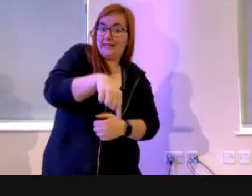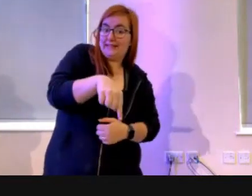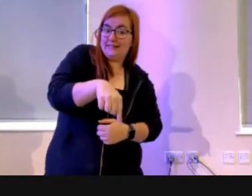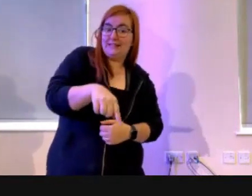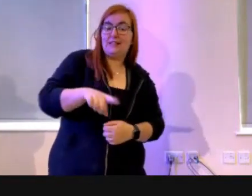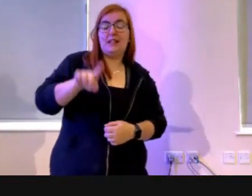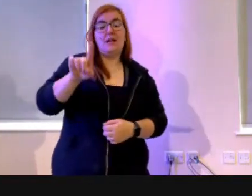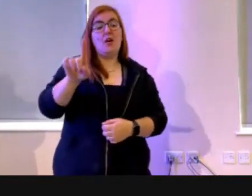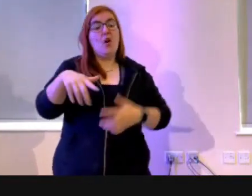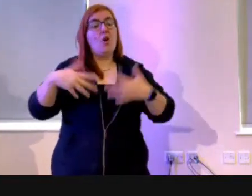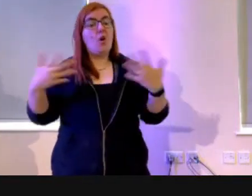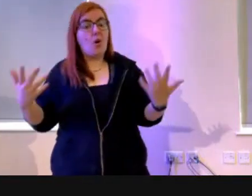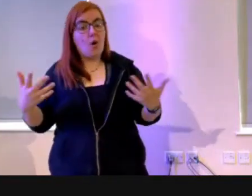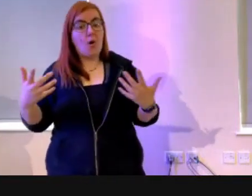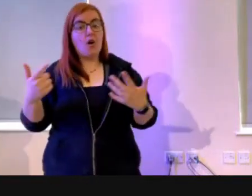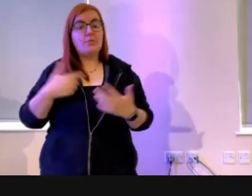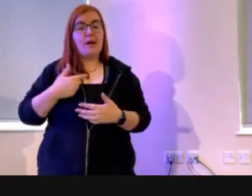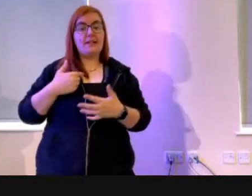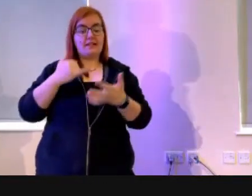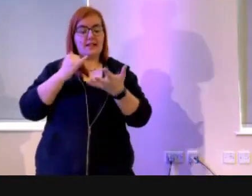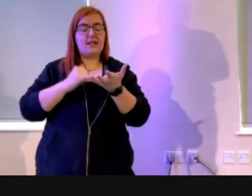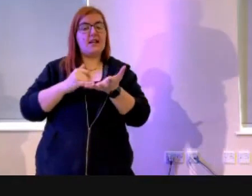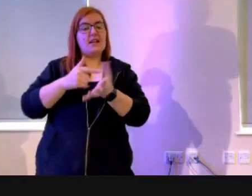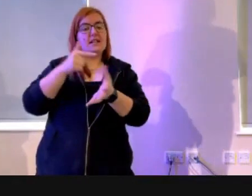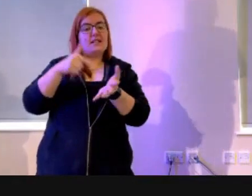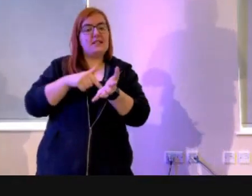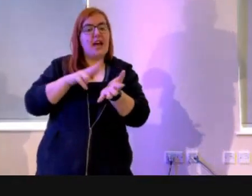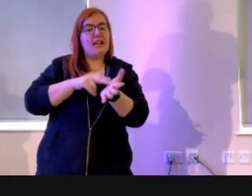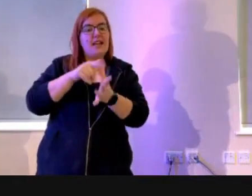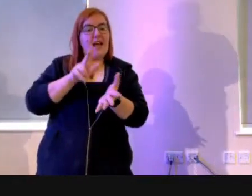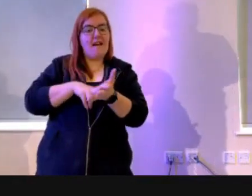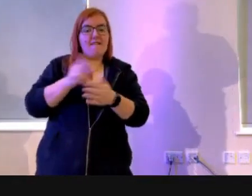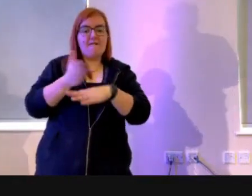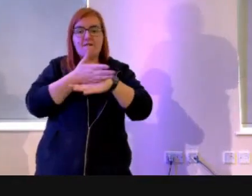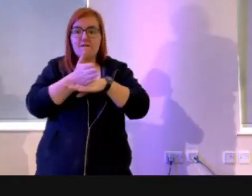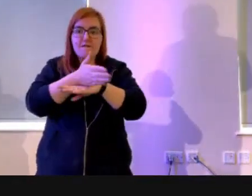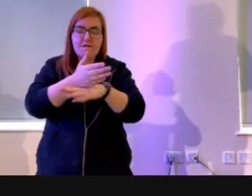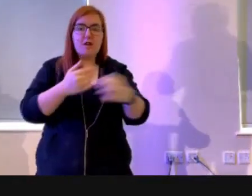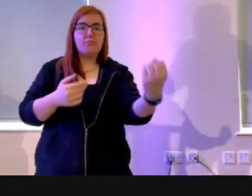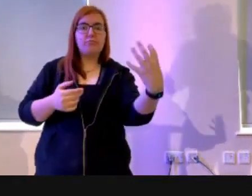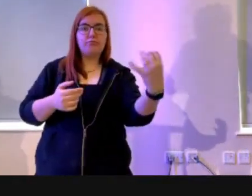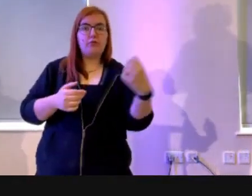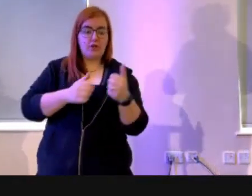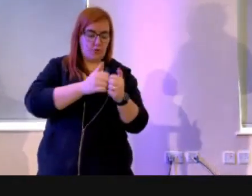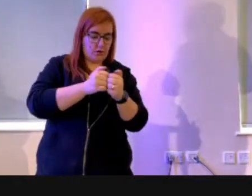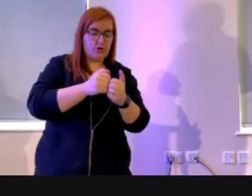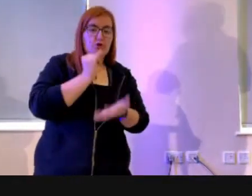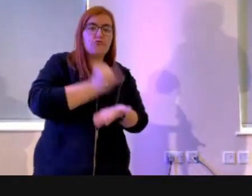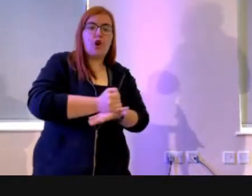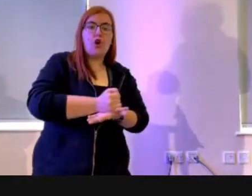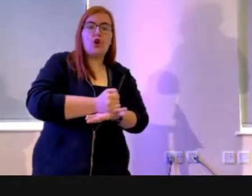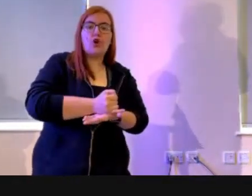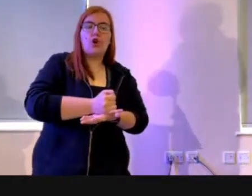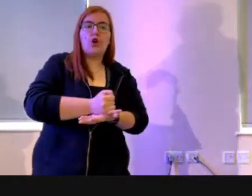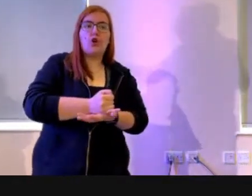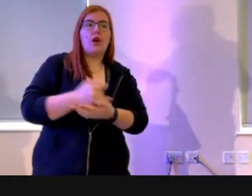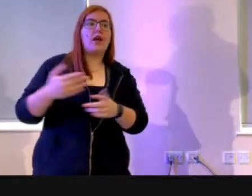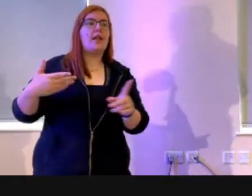it's when you use your sat-nav and maybe you're in a rush to get somewhere and you enter it wrong. And you end up miles and